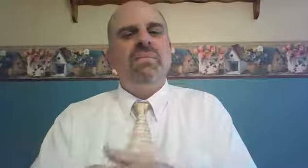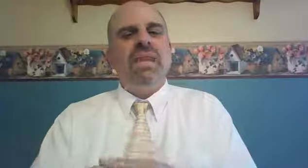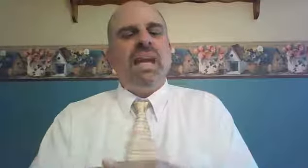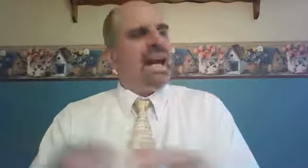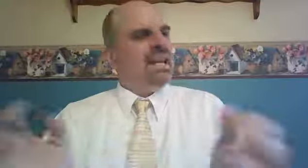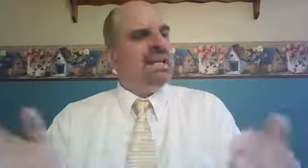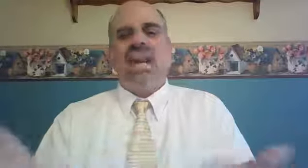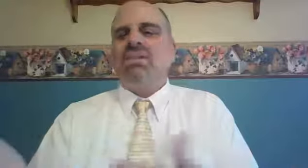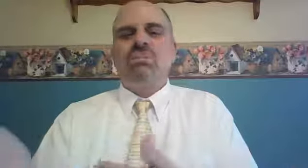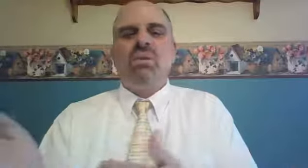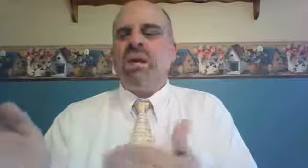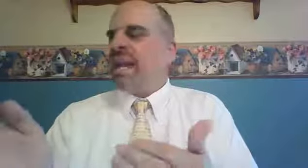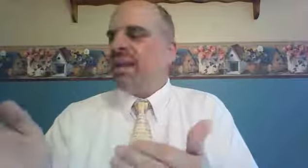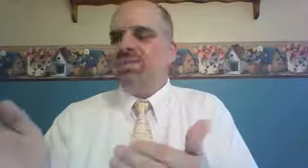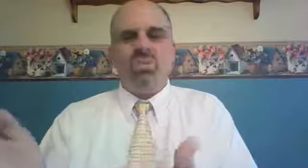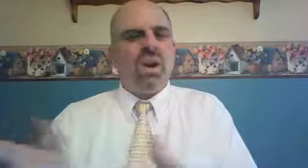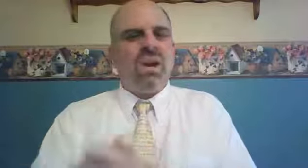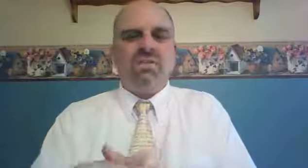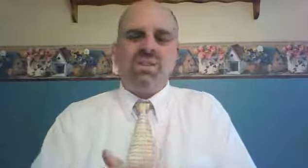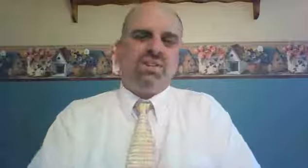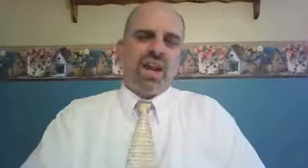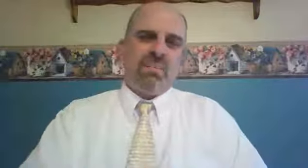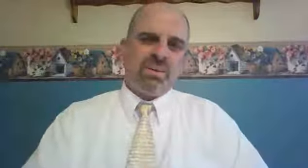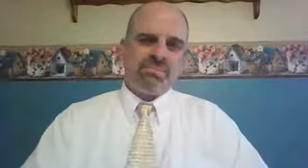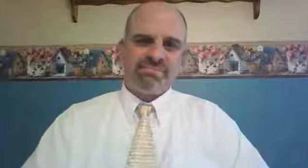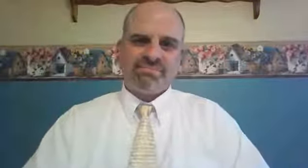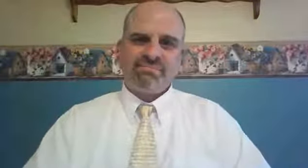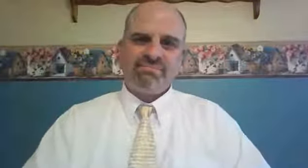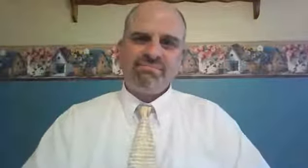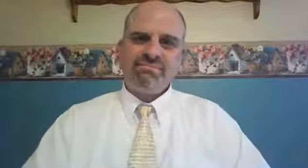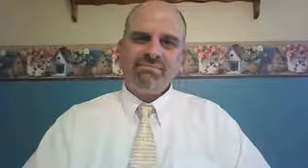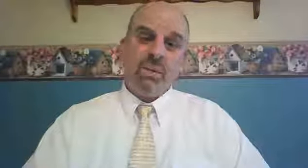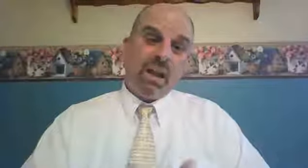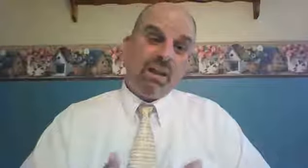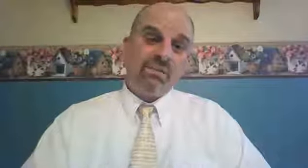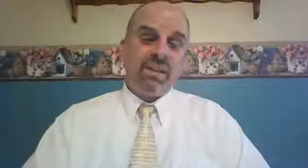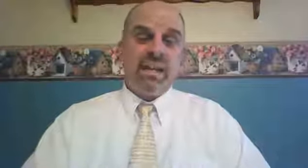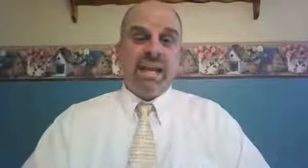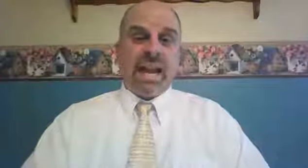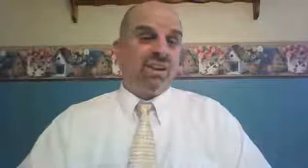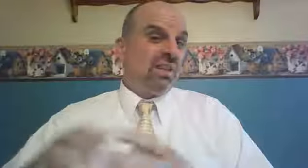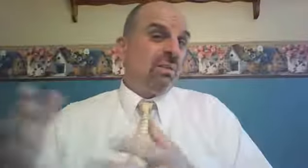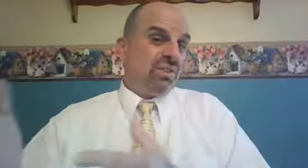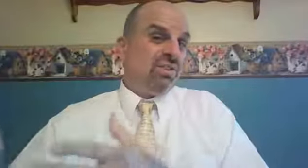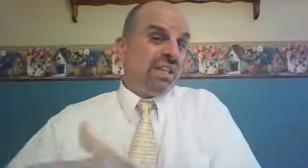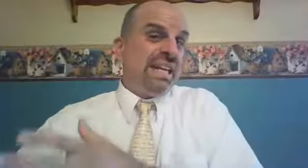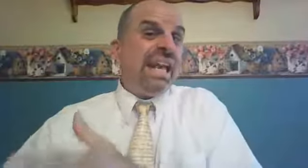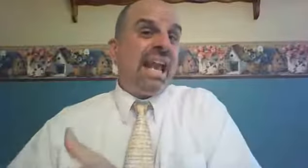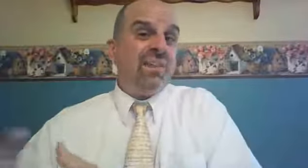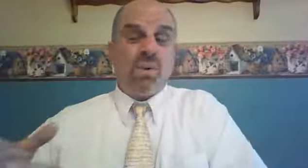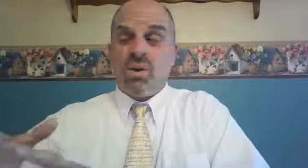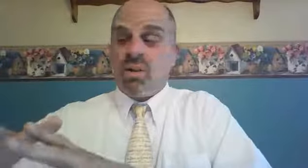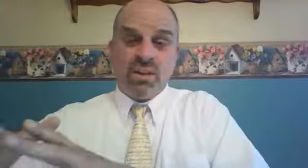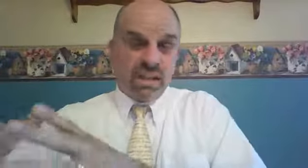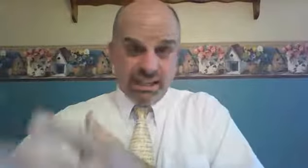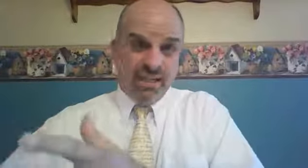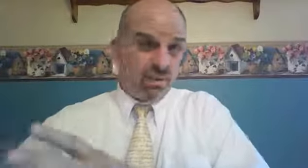And the next morning heads right off to the chapel. Well, actually, it was the city gate where all the legal